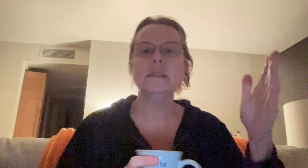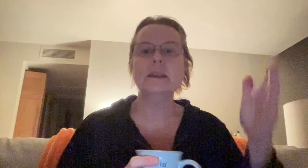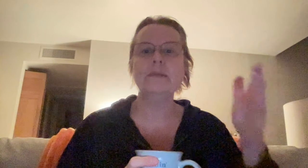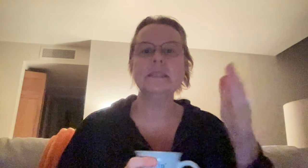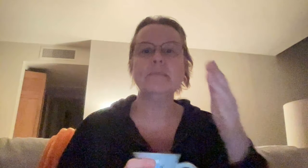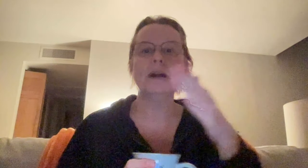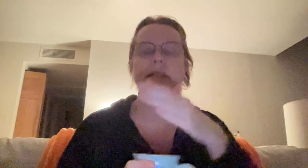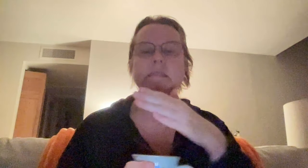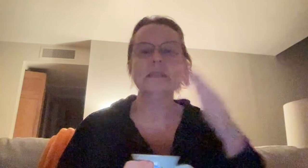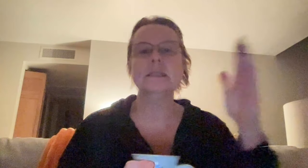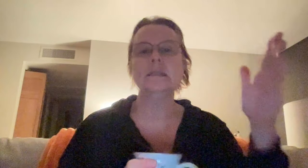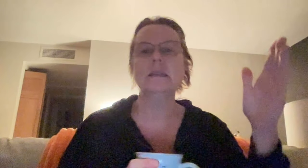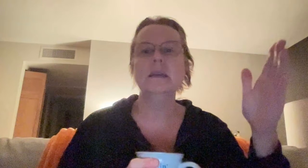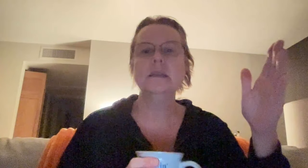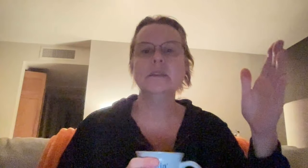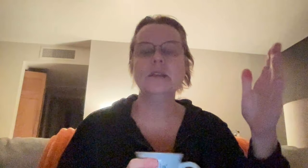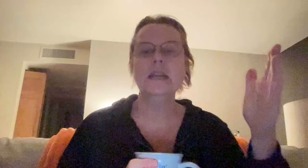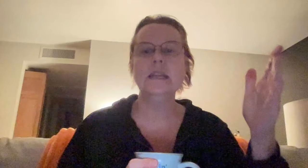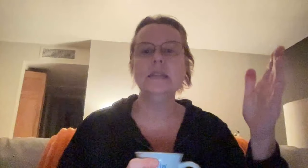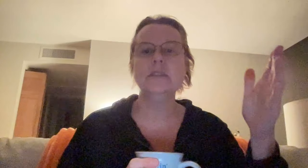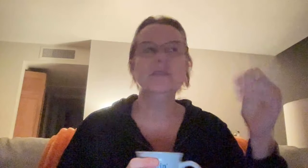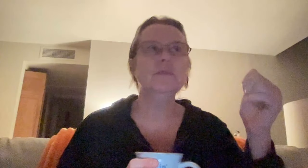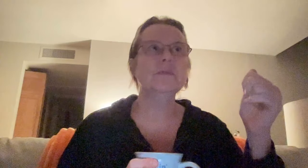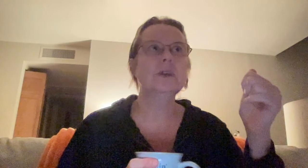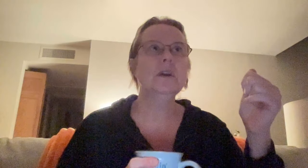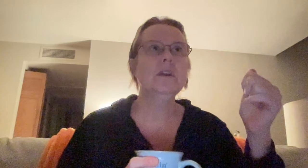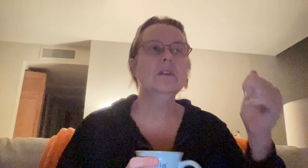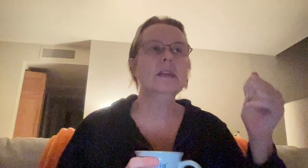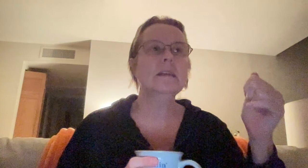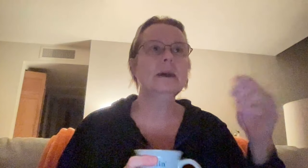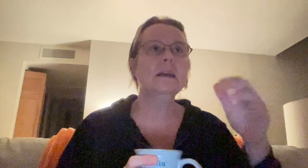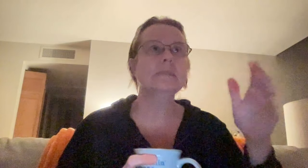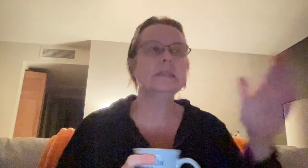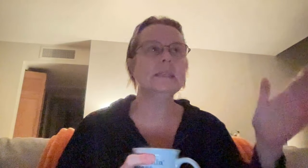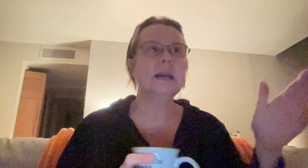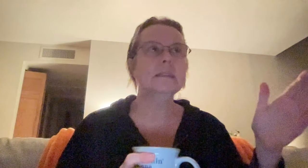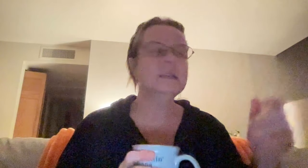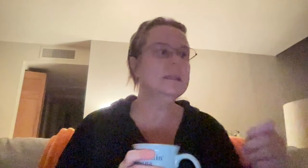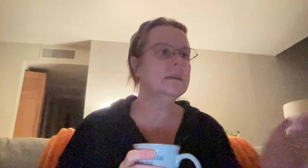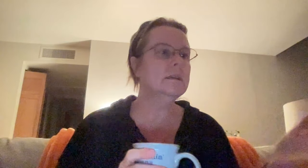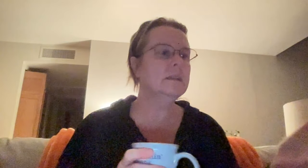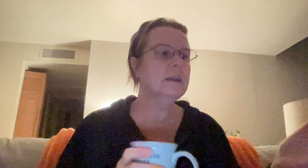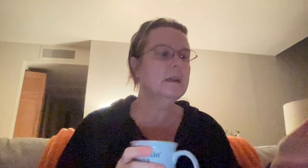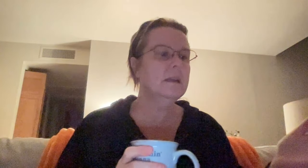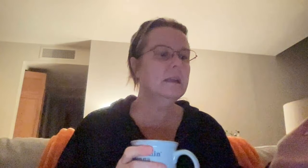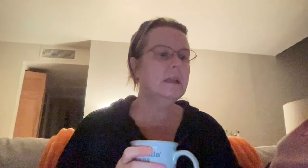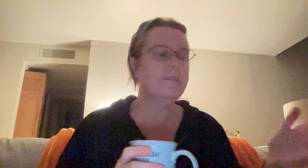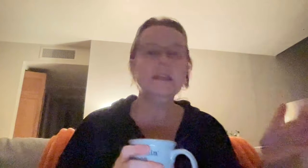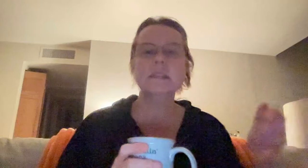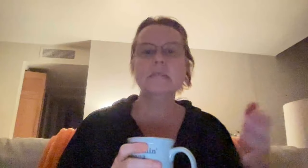a step-by-step process basically. So they need to, you know, like my husband is an S and he'll, if he's going